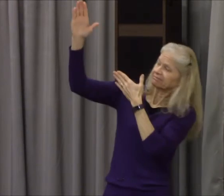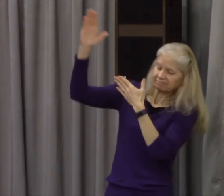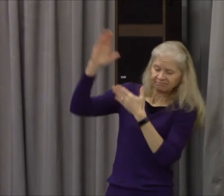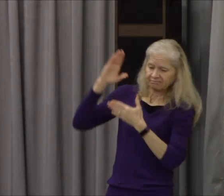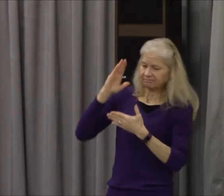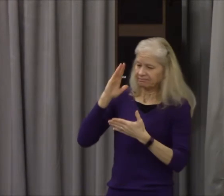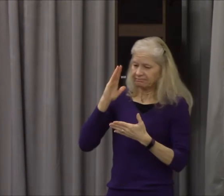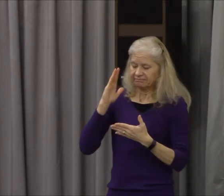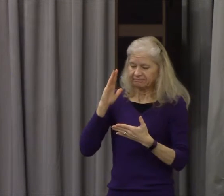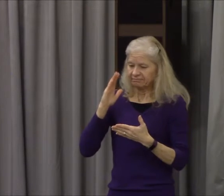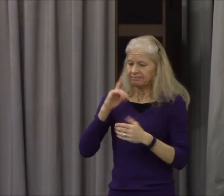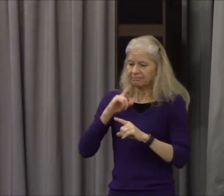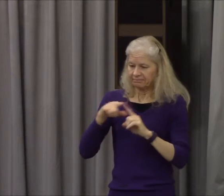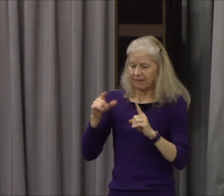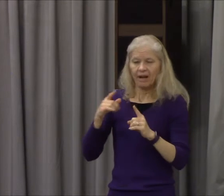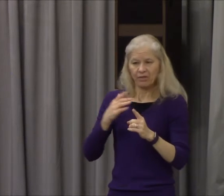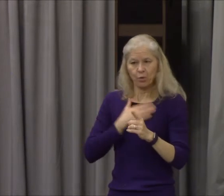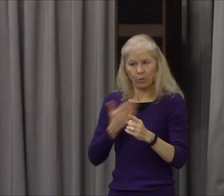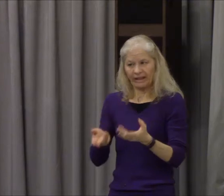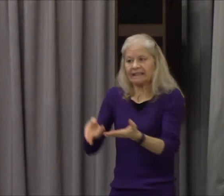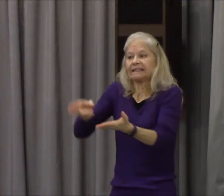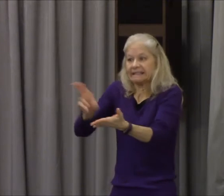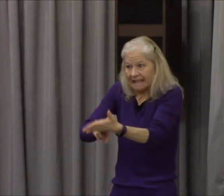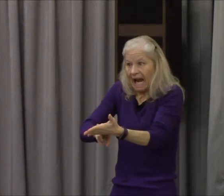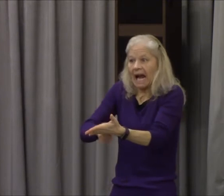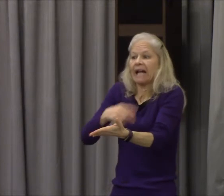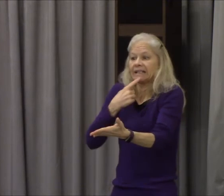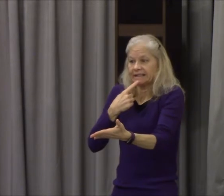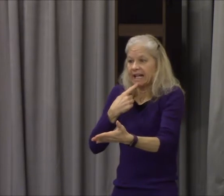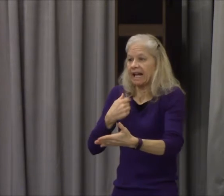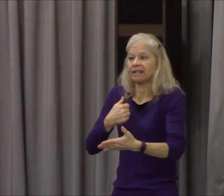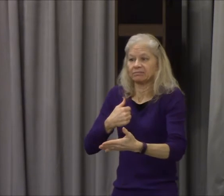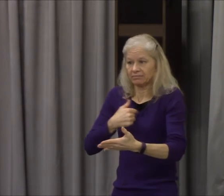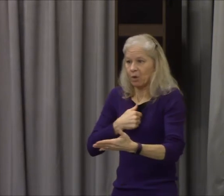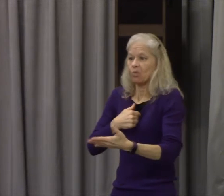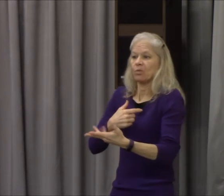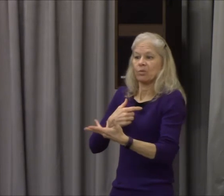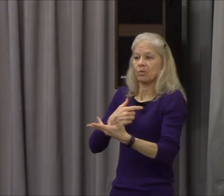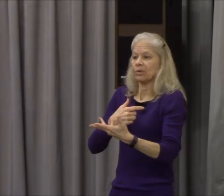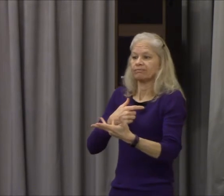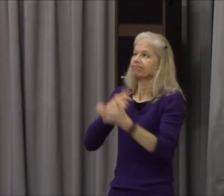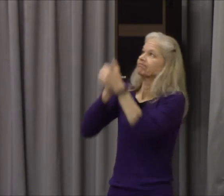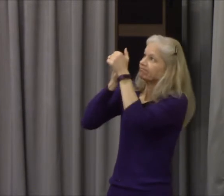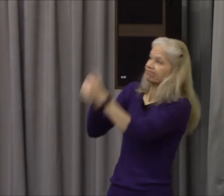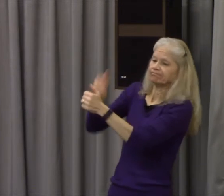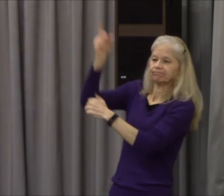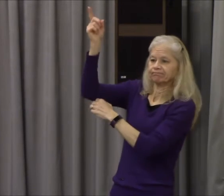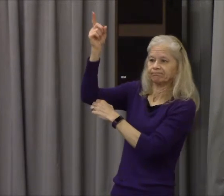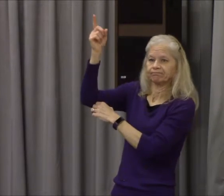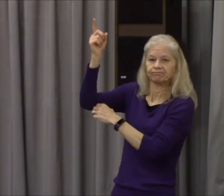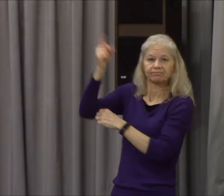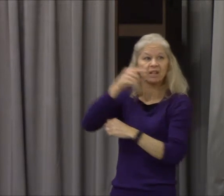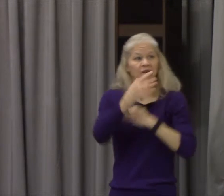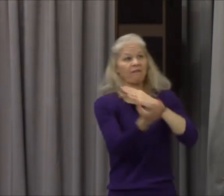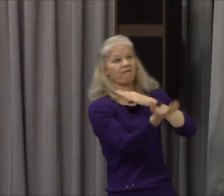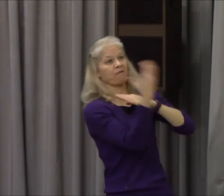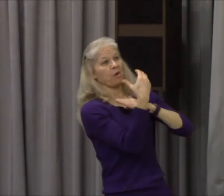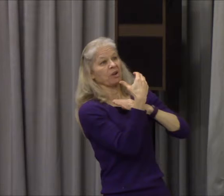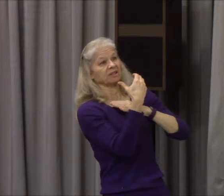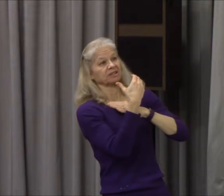that was a secular historian folks that's insecure if you throw away your bible you still haven't thrown away these things I read